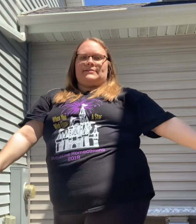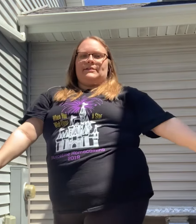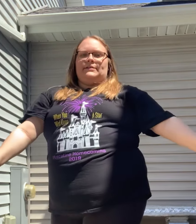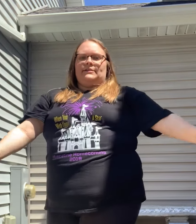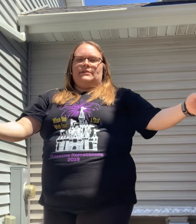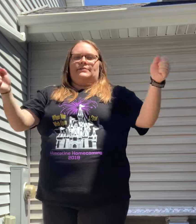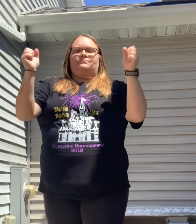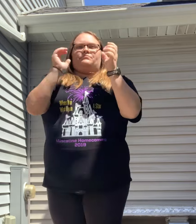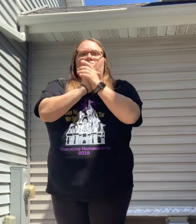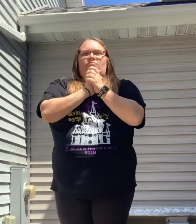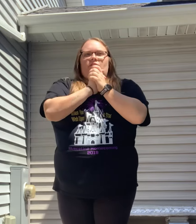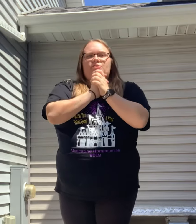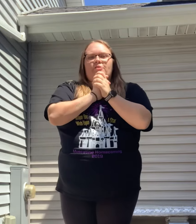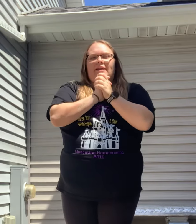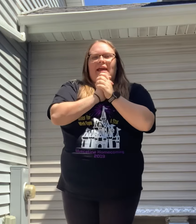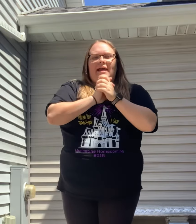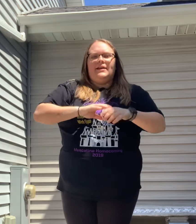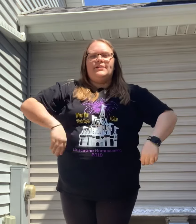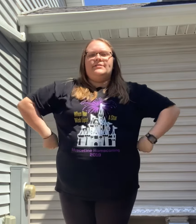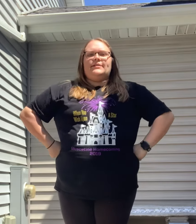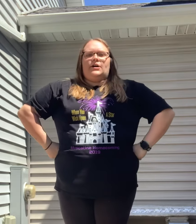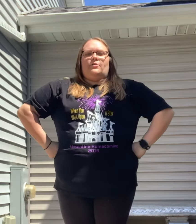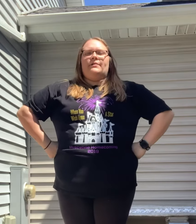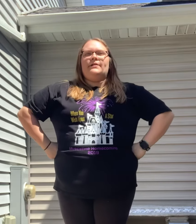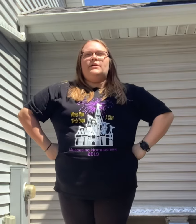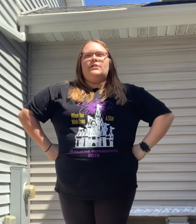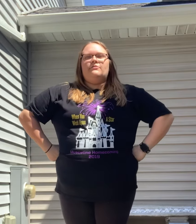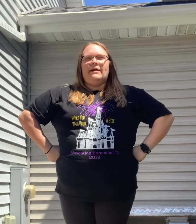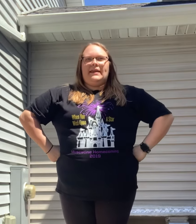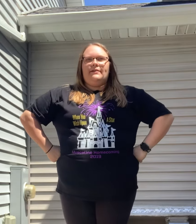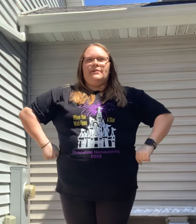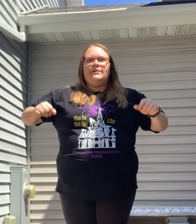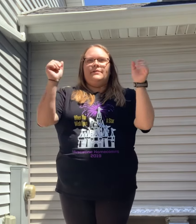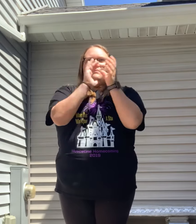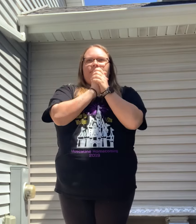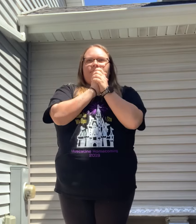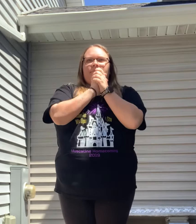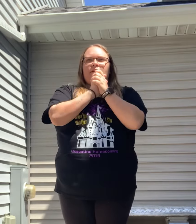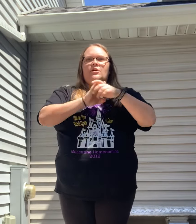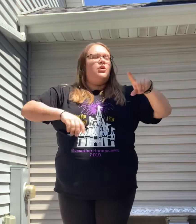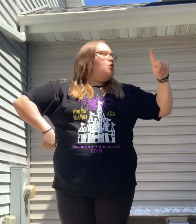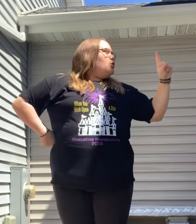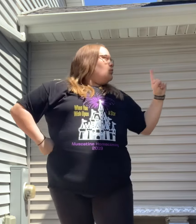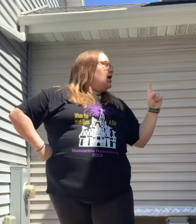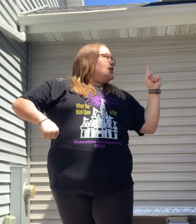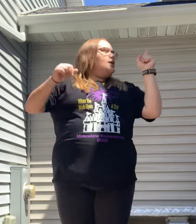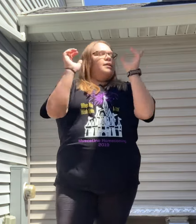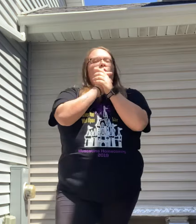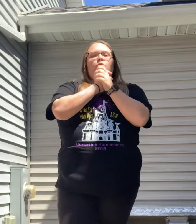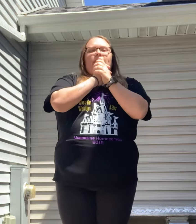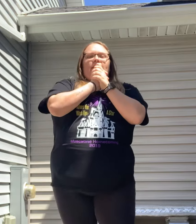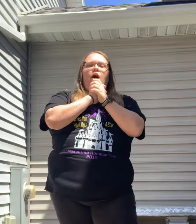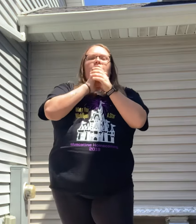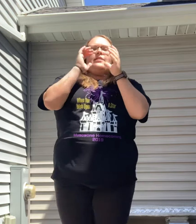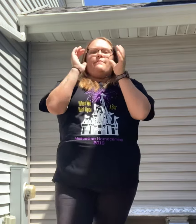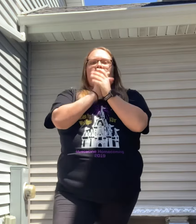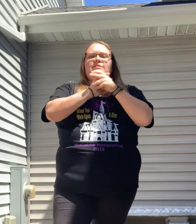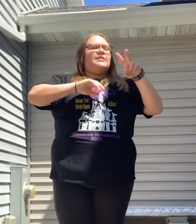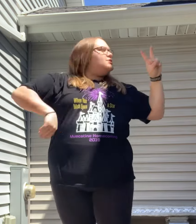do that again so ready one we are the muskies